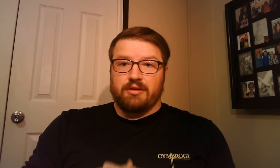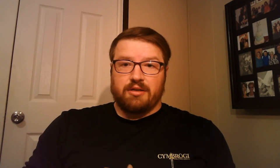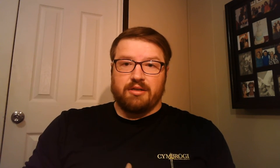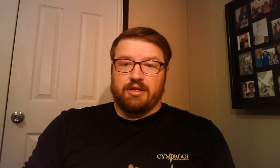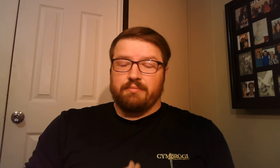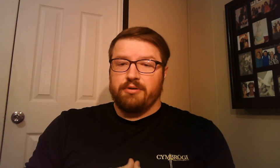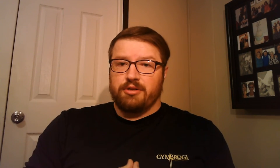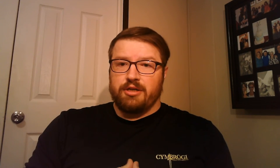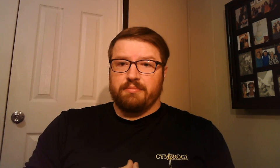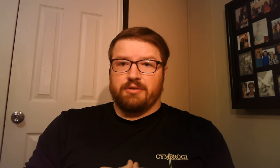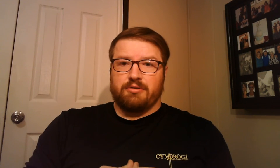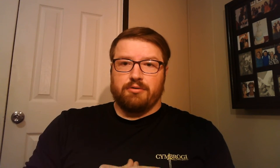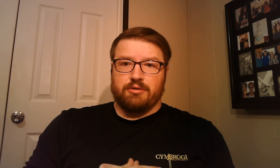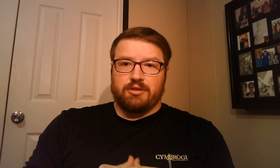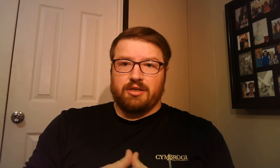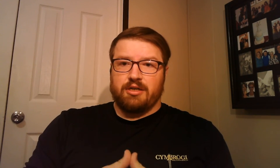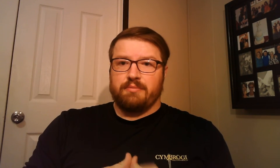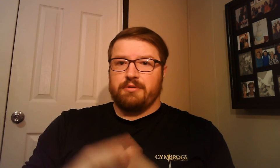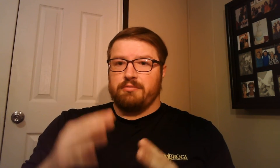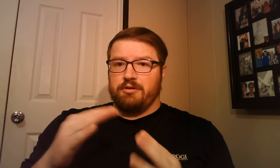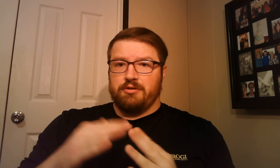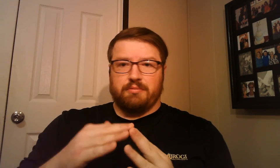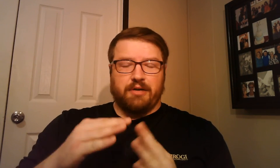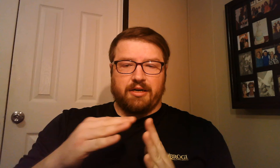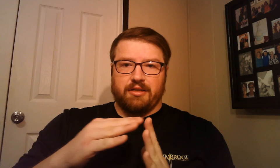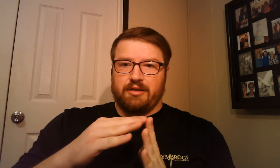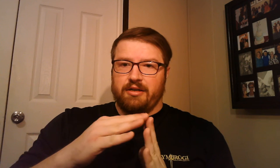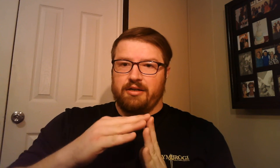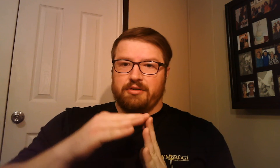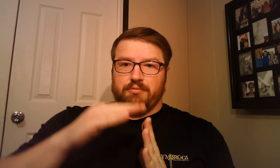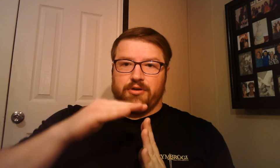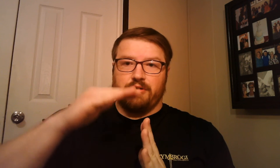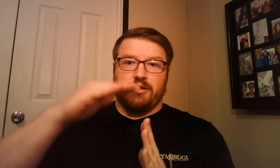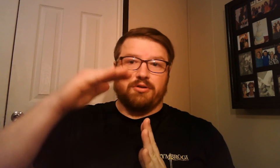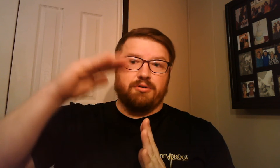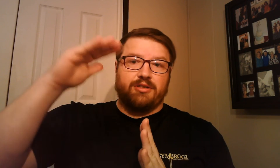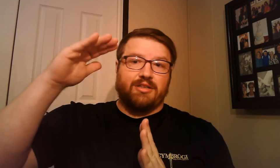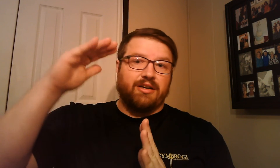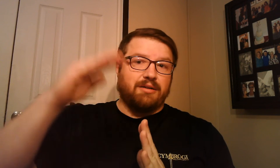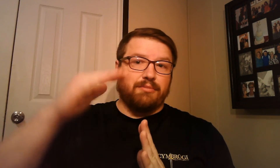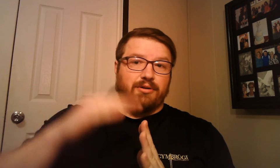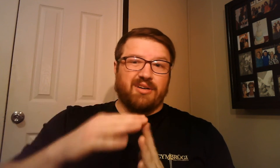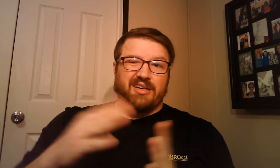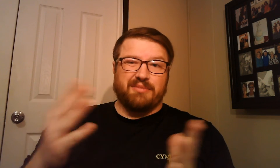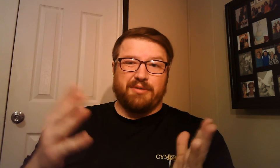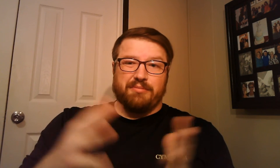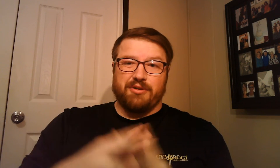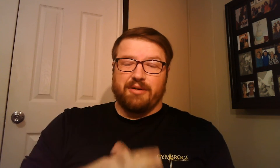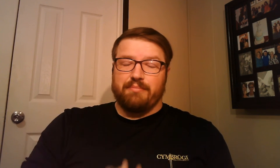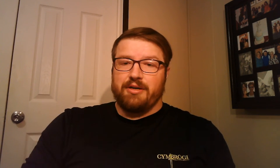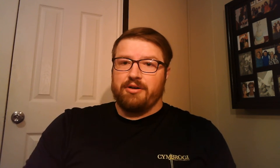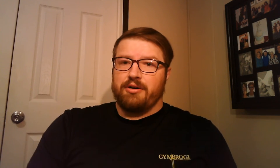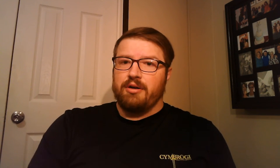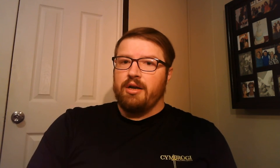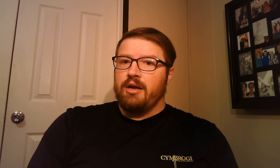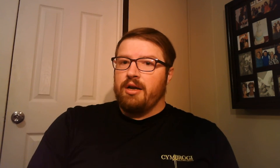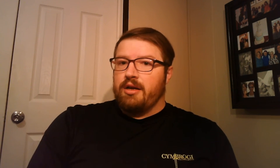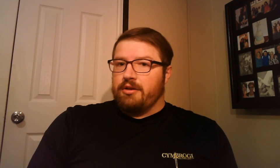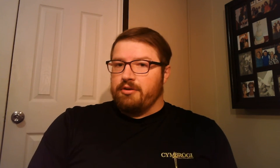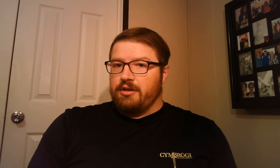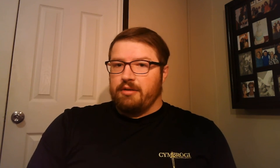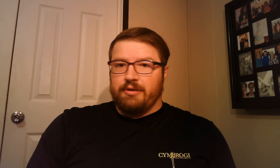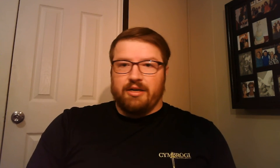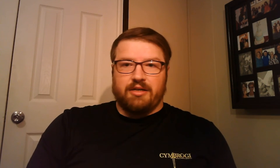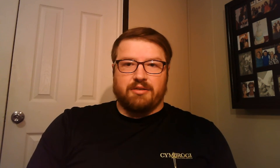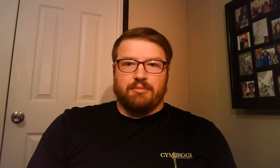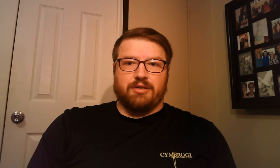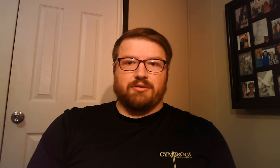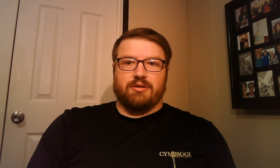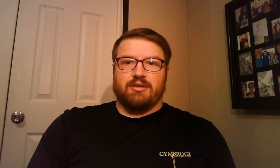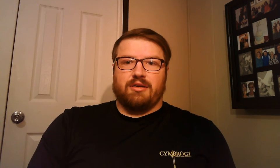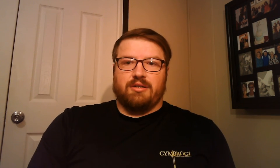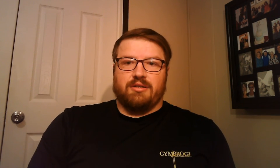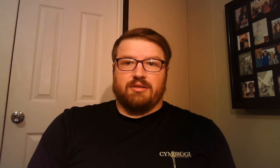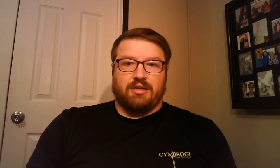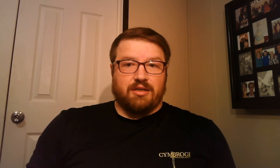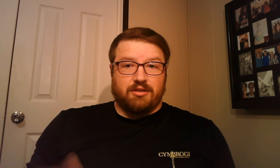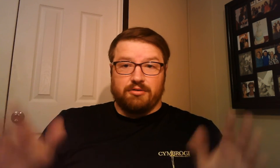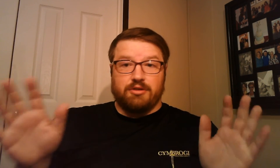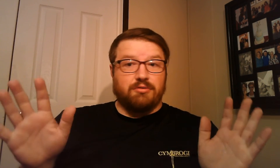push-ups or sit-ups was back in the day is we could increase the number as people got better. Good thing about isometrics is that there's no